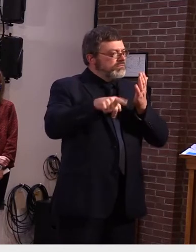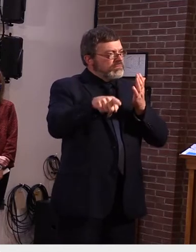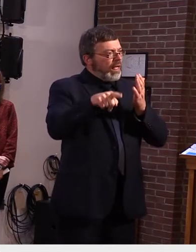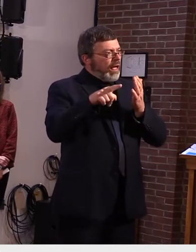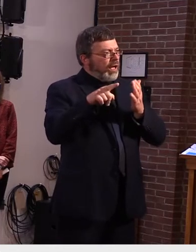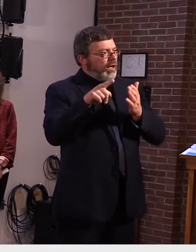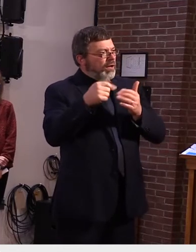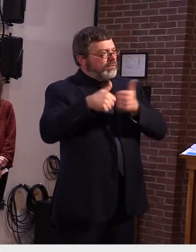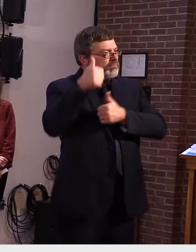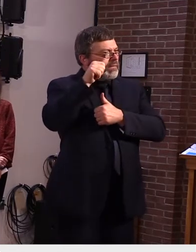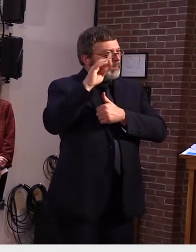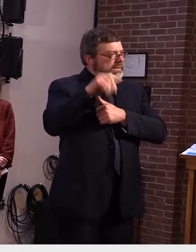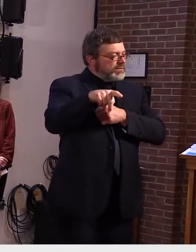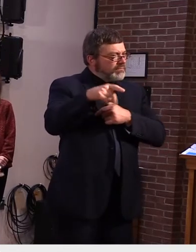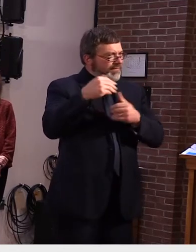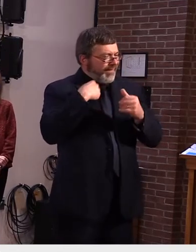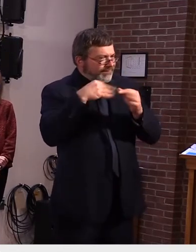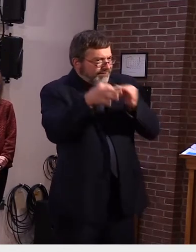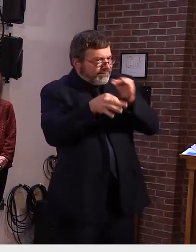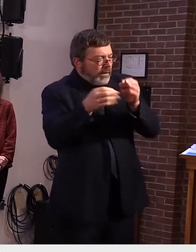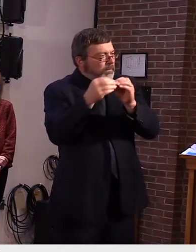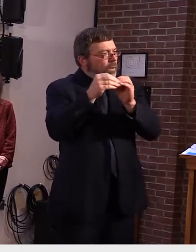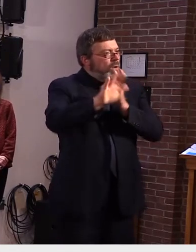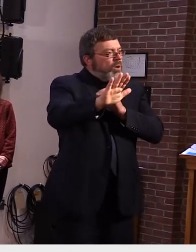as she is share that uh that council